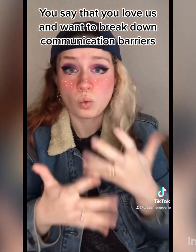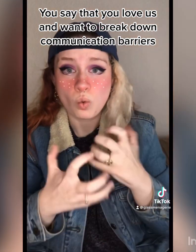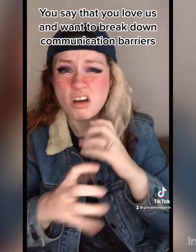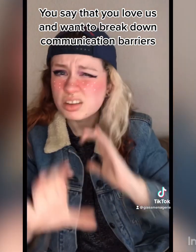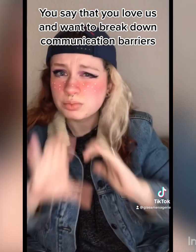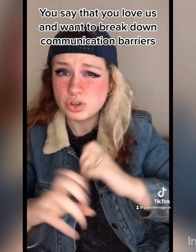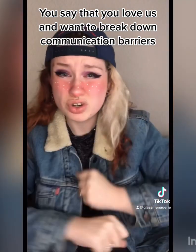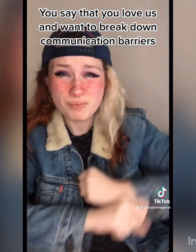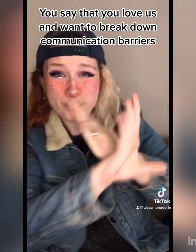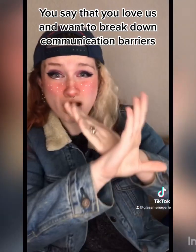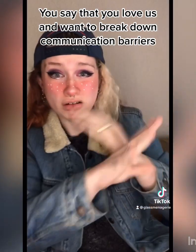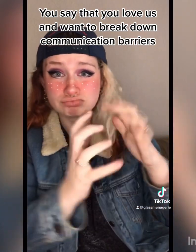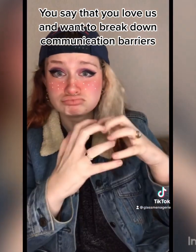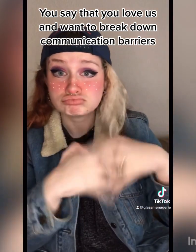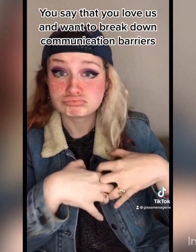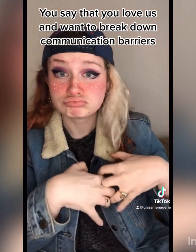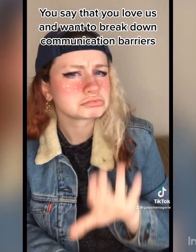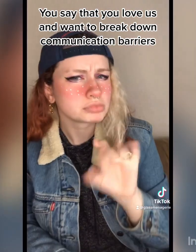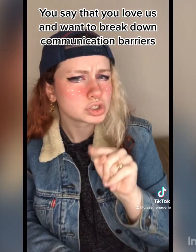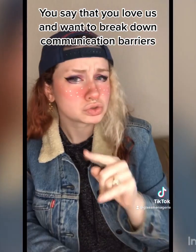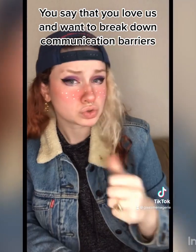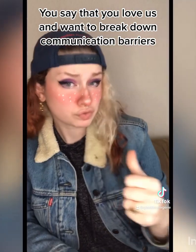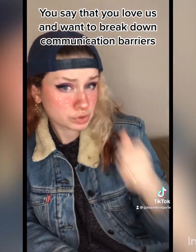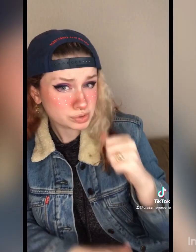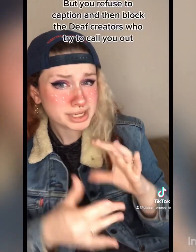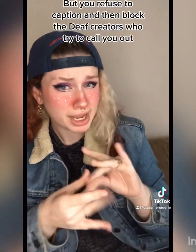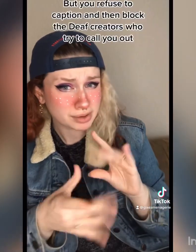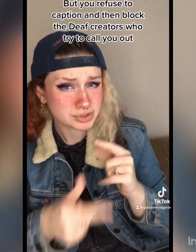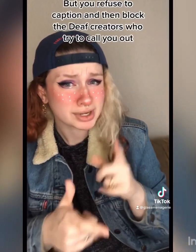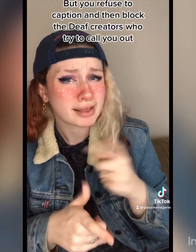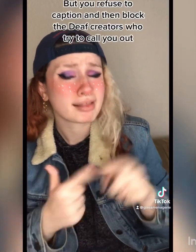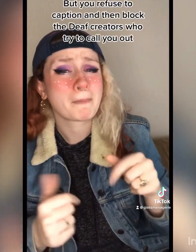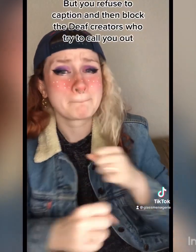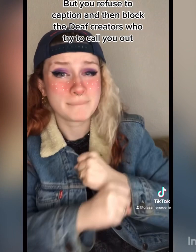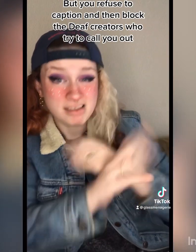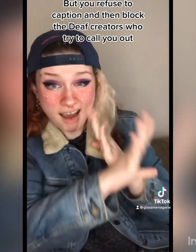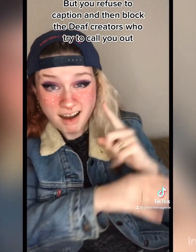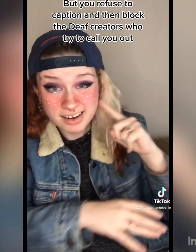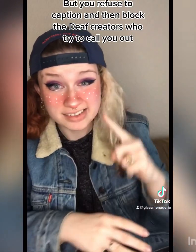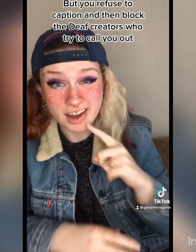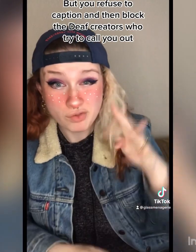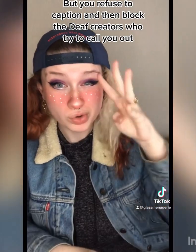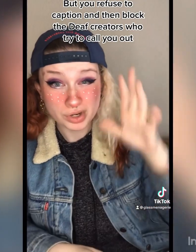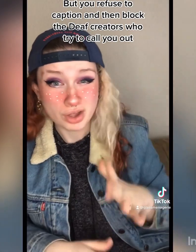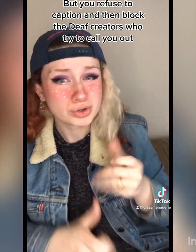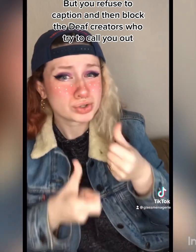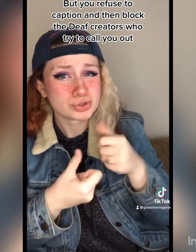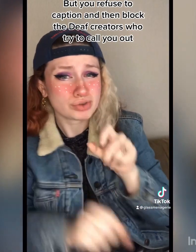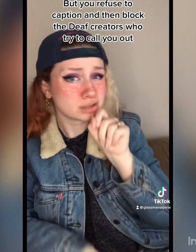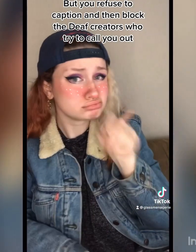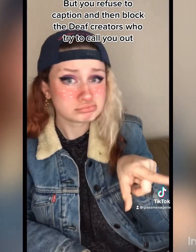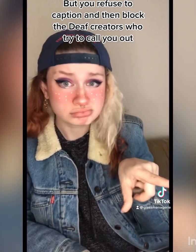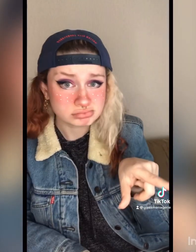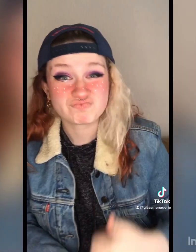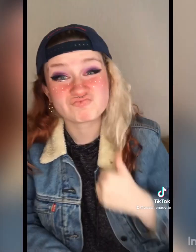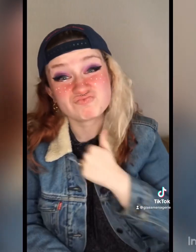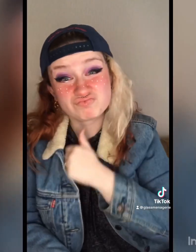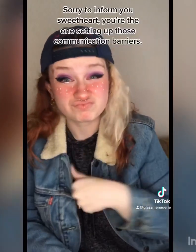you love us and want to break down those communication barriers, but you refuse to caption and then block the Deaf creators who try to call you out.